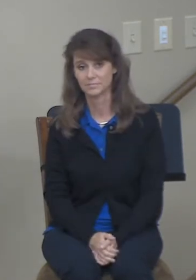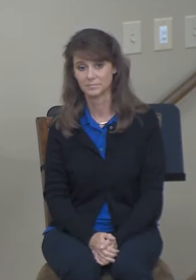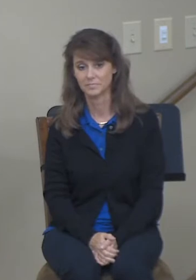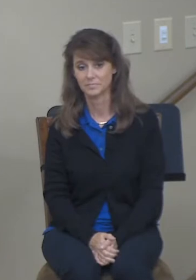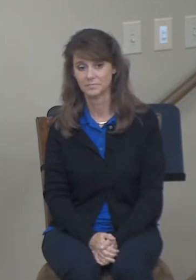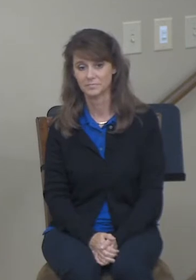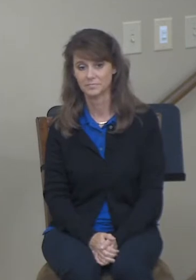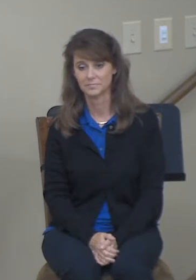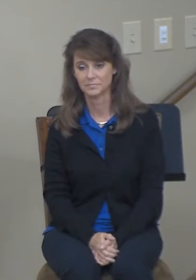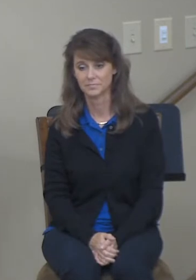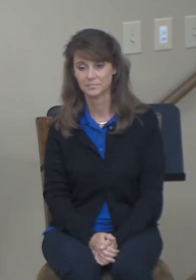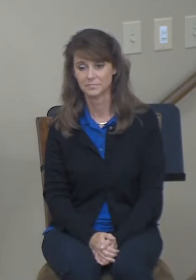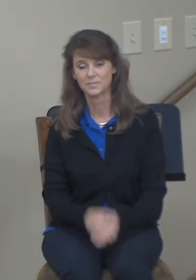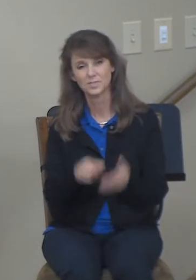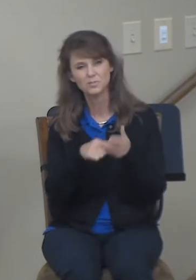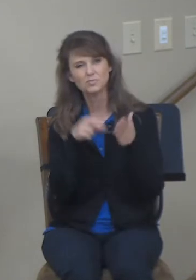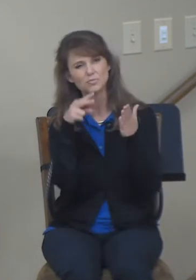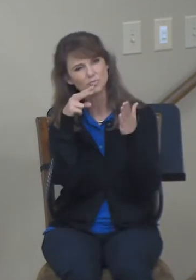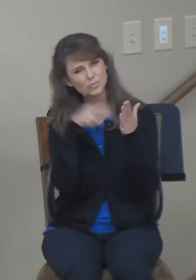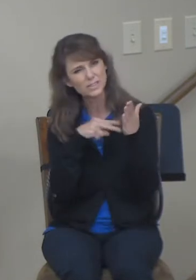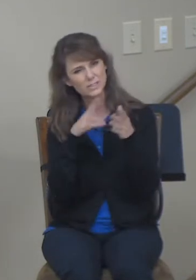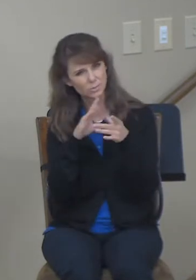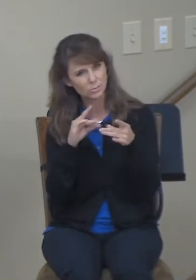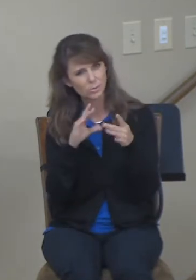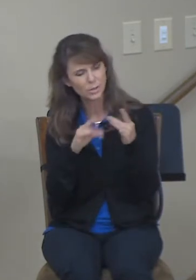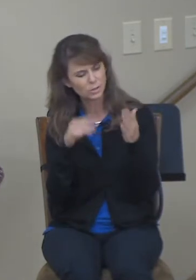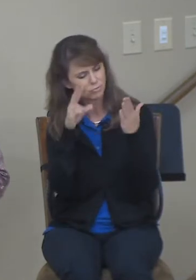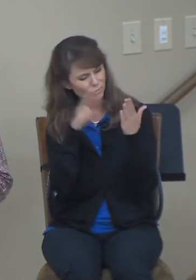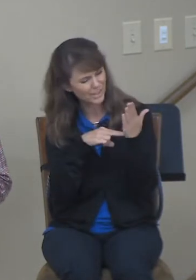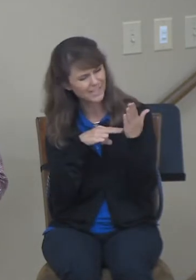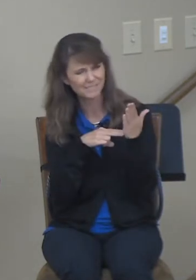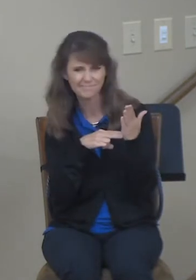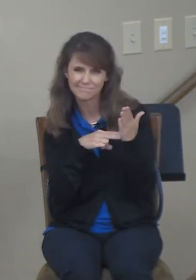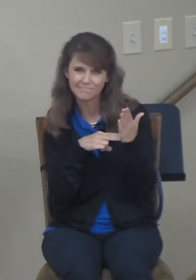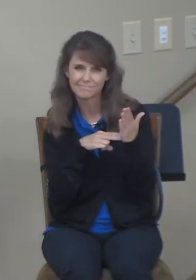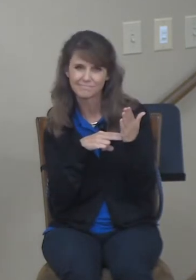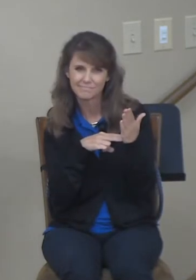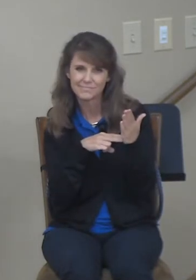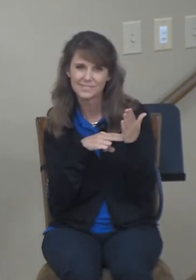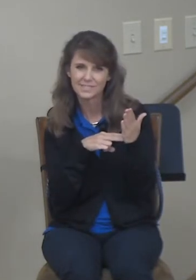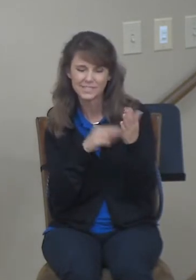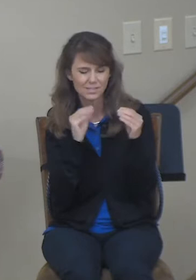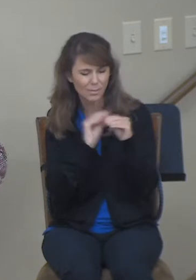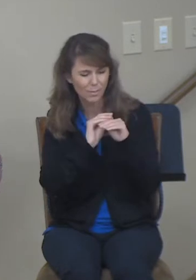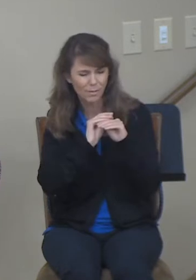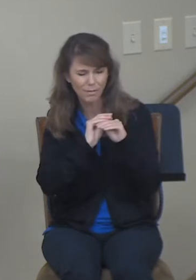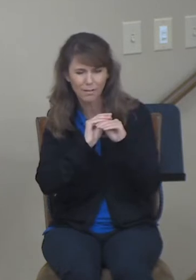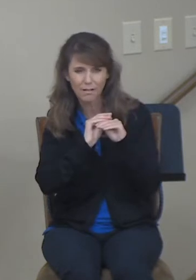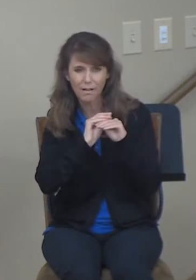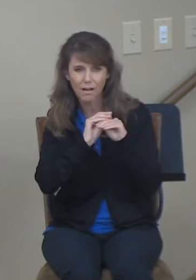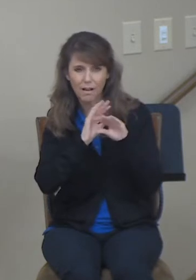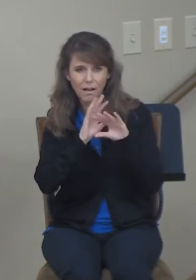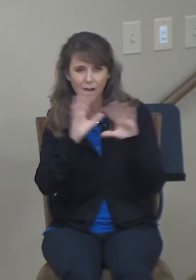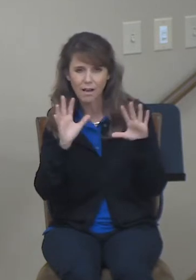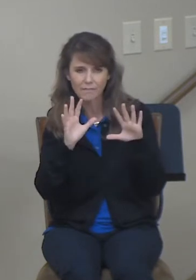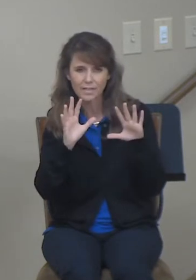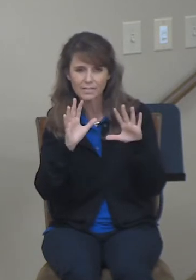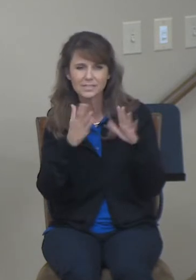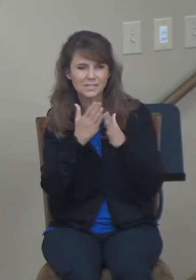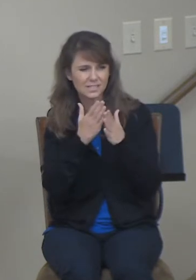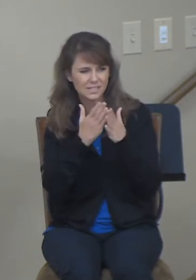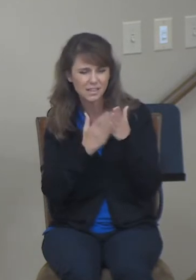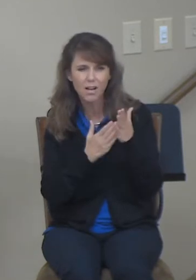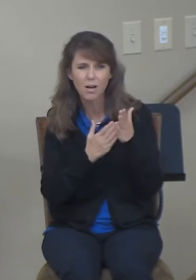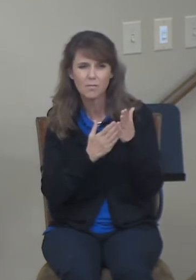really, when you read this story, it's hard to miss the almost the sexual overtones of the